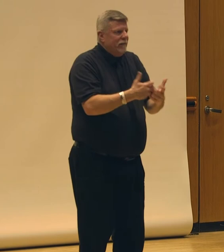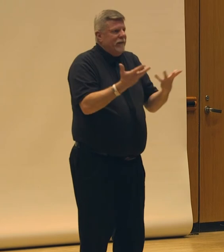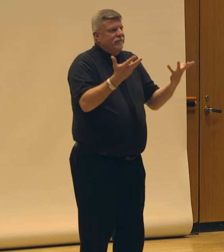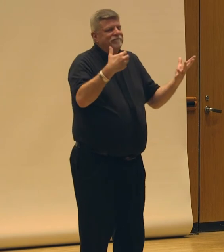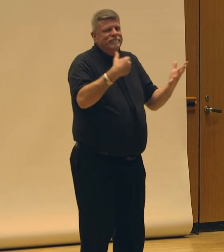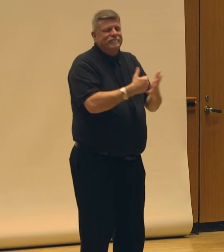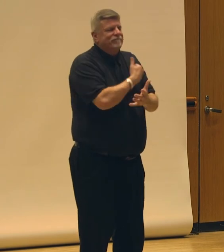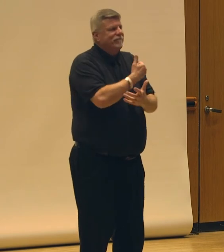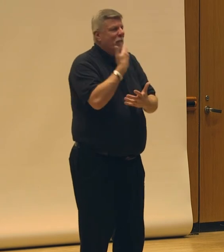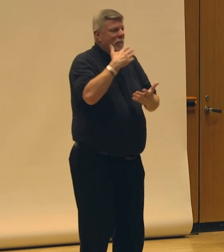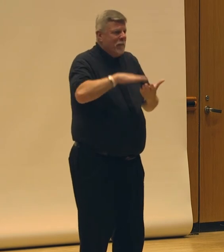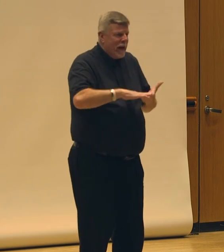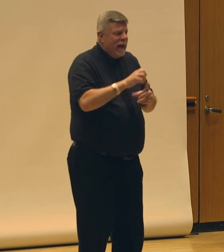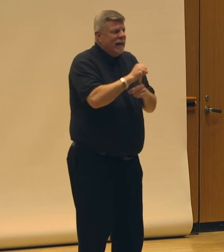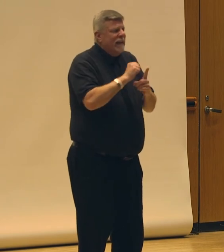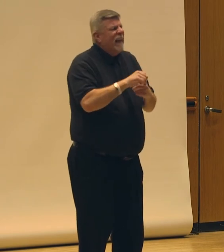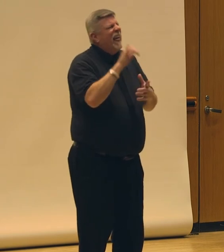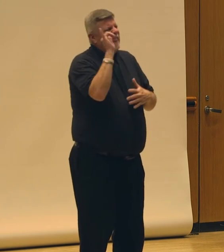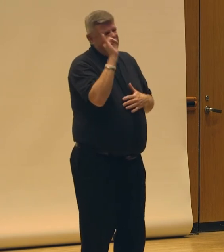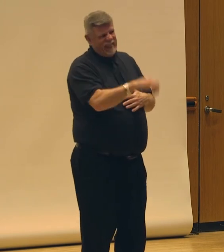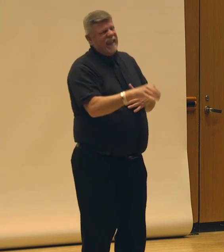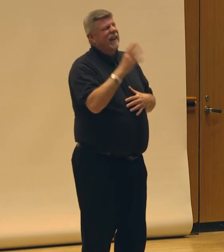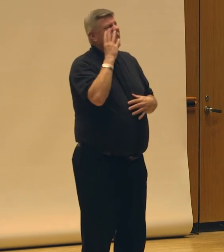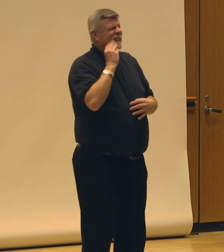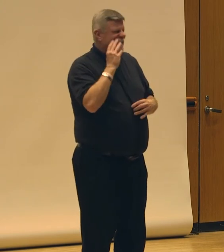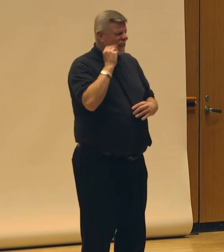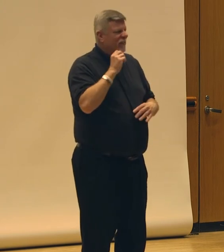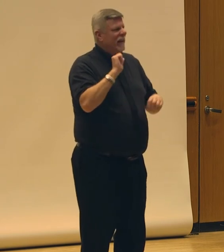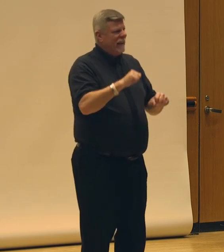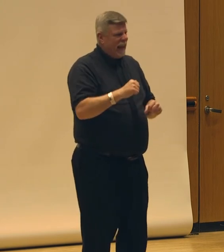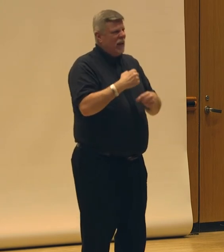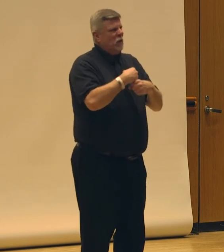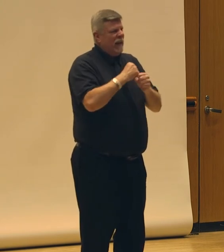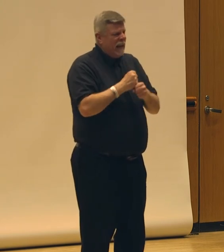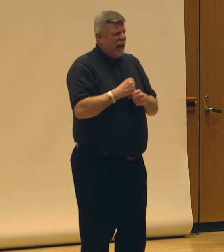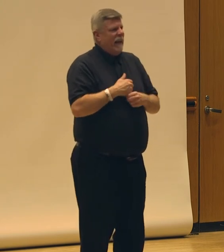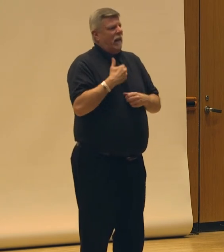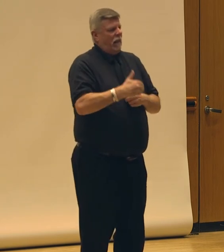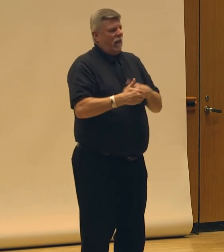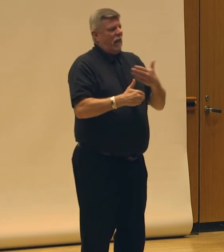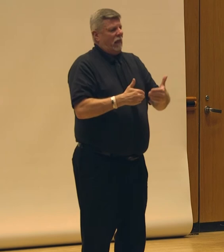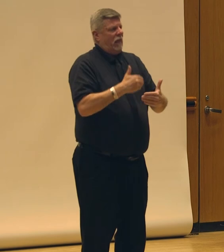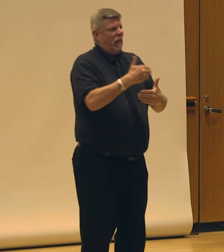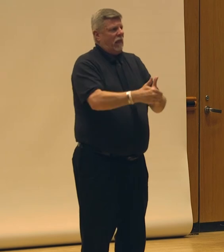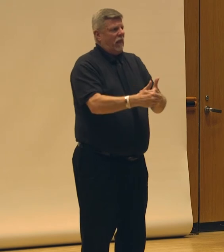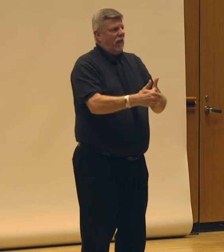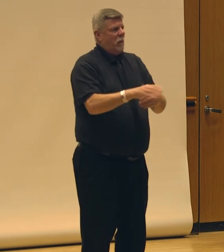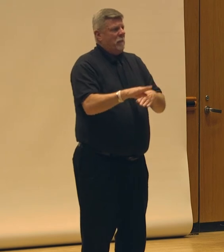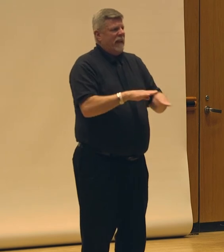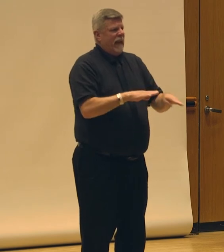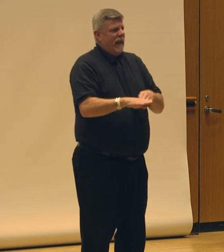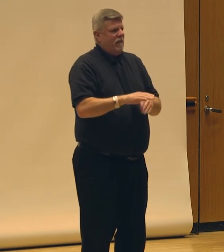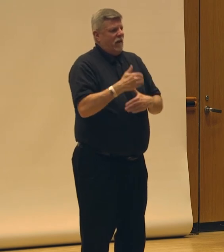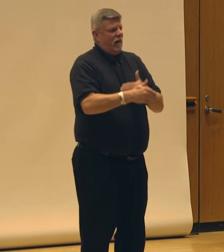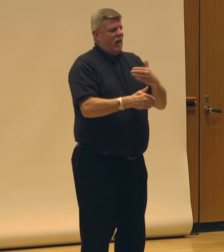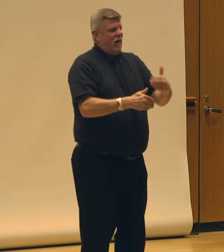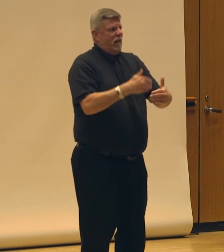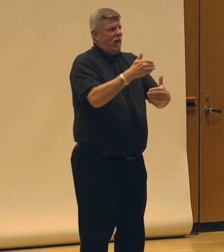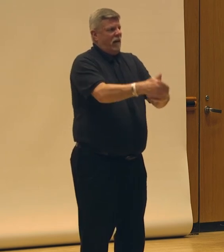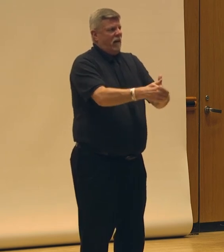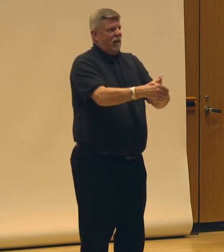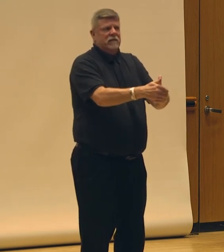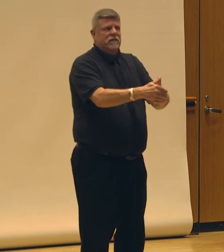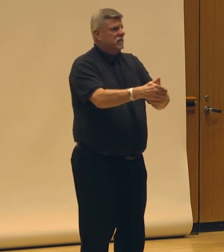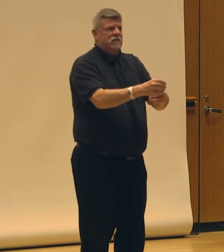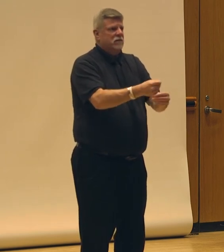And so that actually creates a pattern of behavior, of lack of trust, and that's why I was saying like for me, it took really